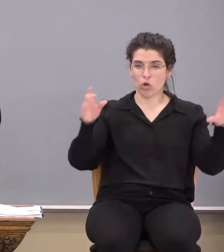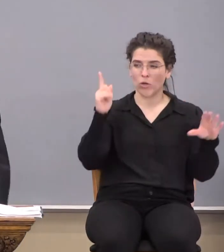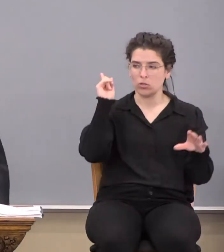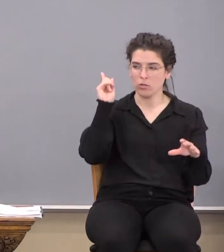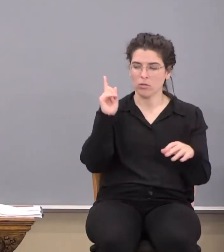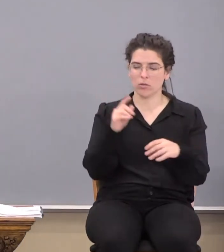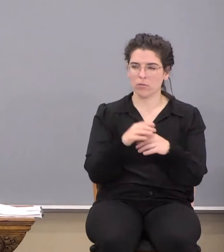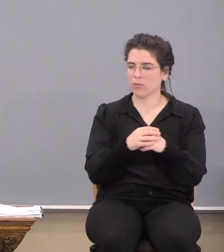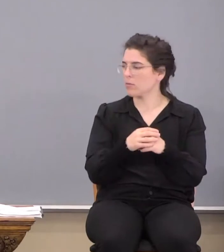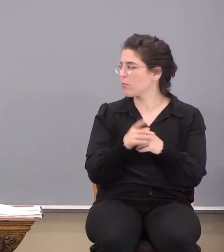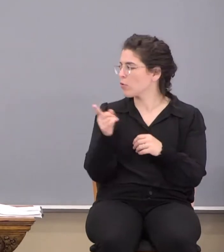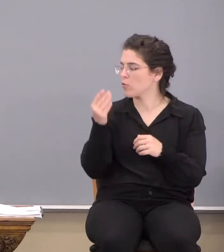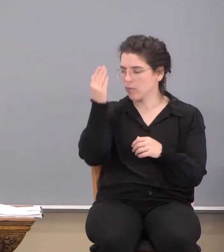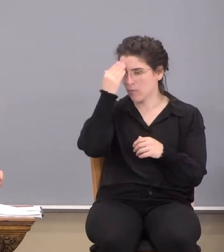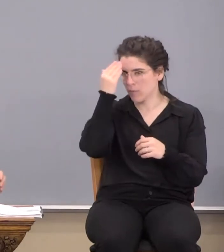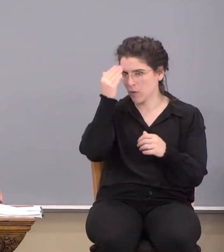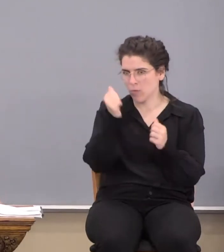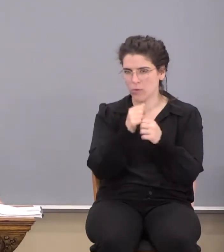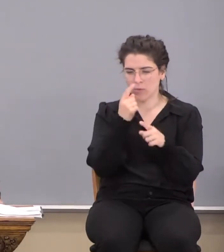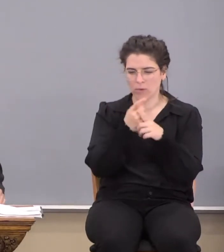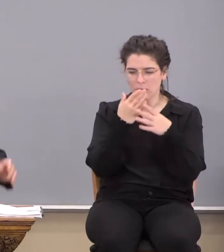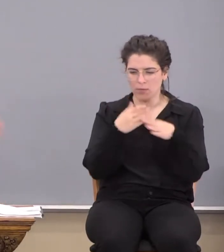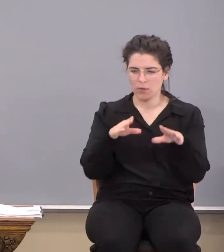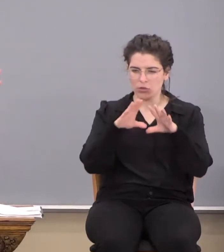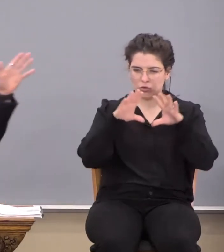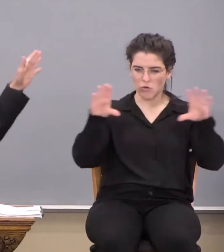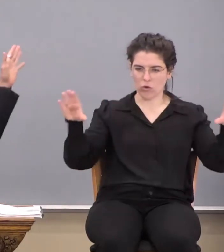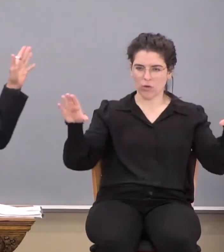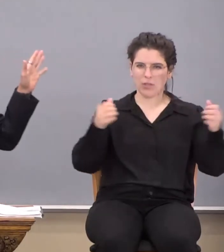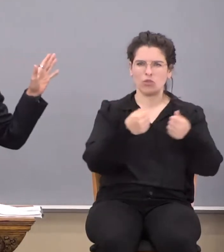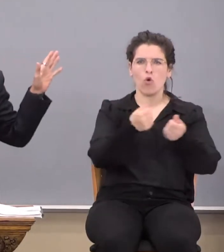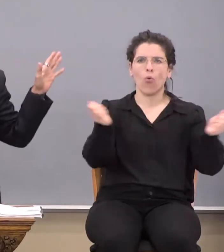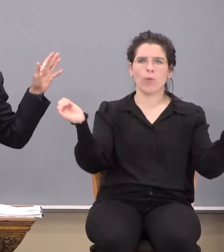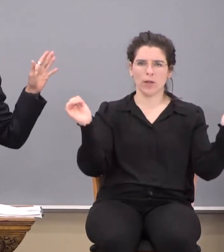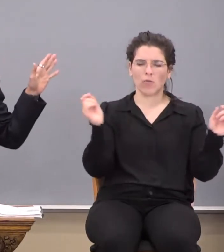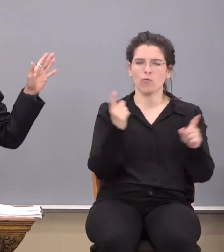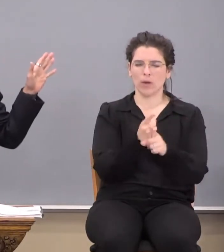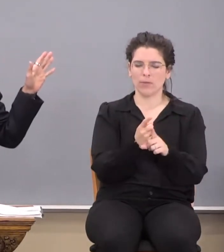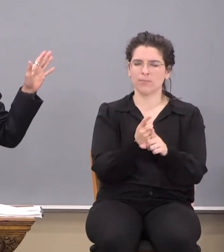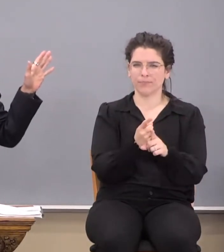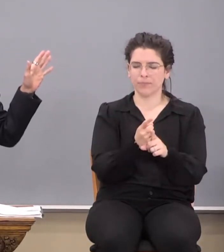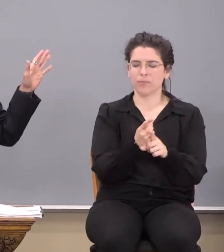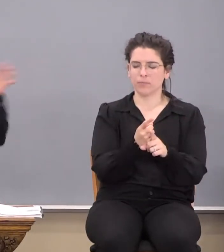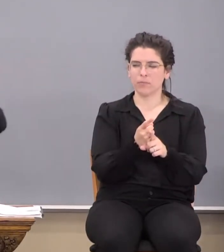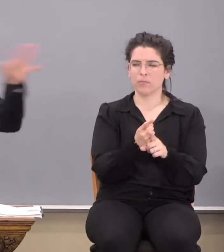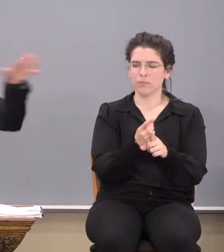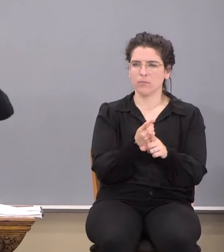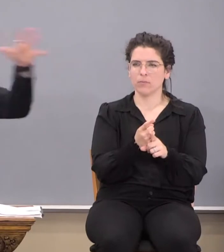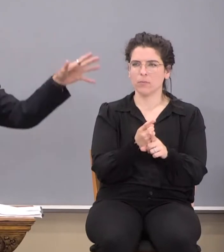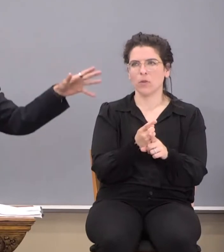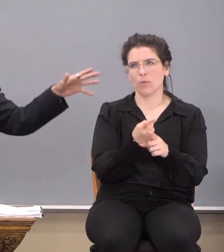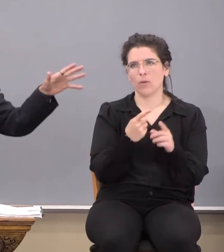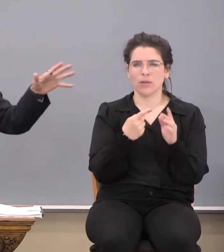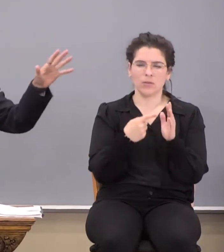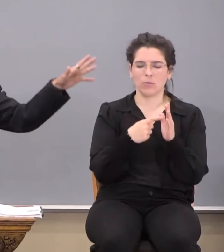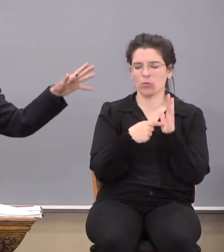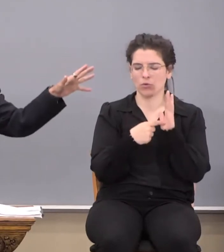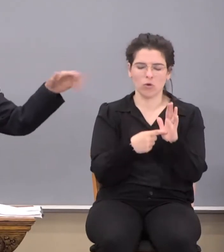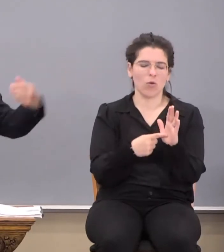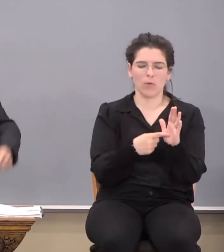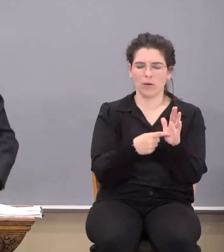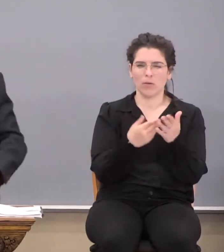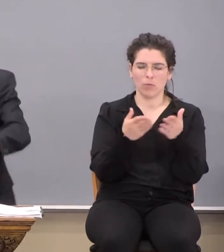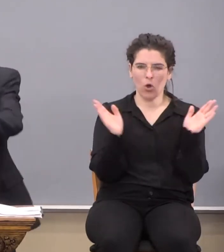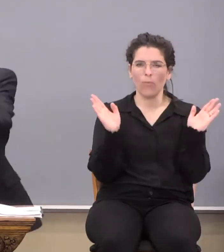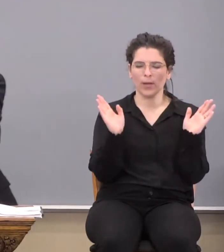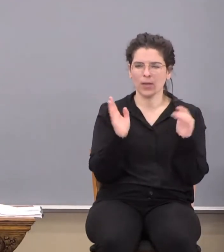you guys are very familiar with the right division chart, and you know, usually it's open, right? Or at least when we're drawing out, we should